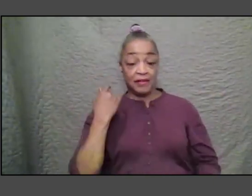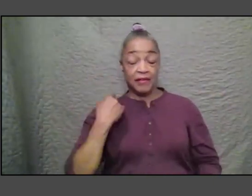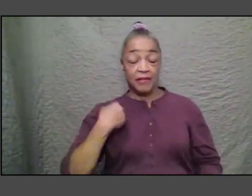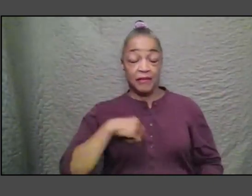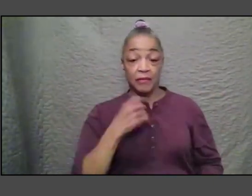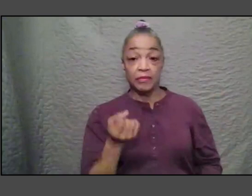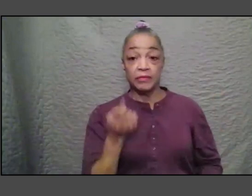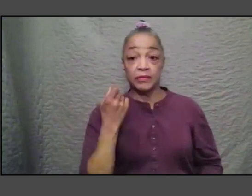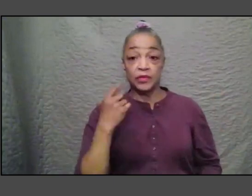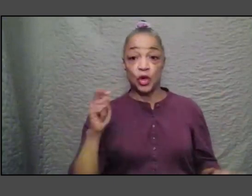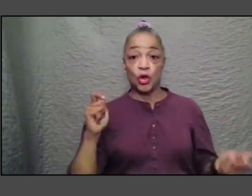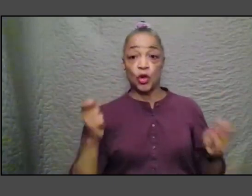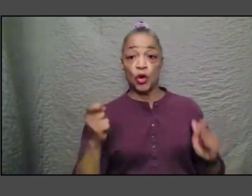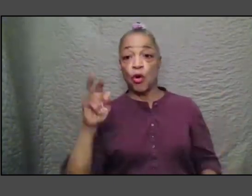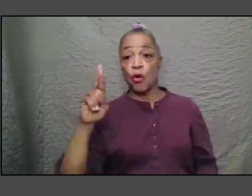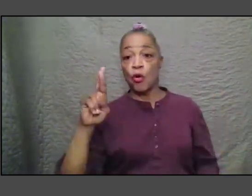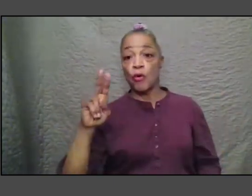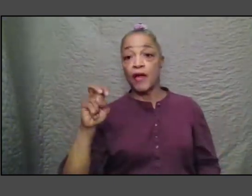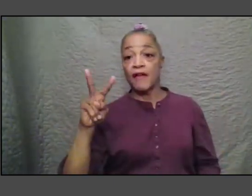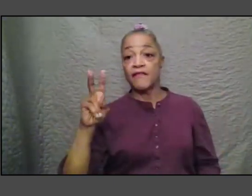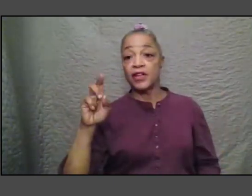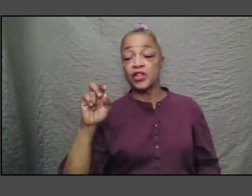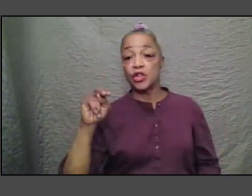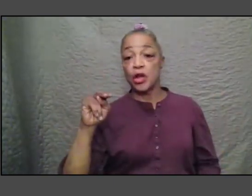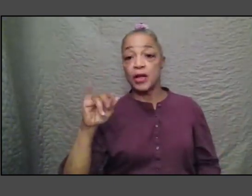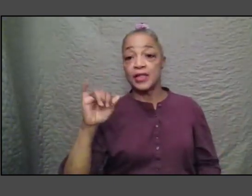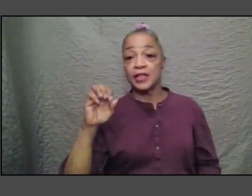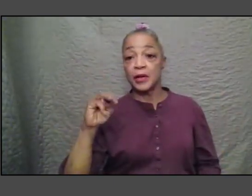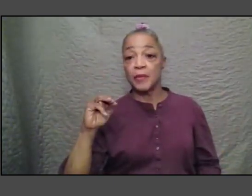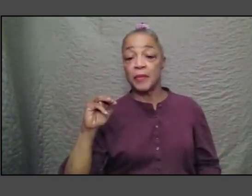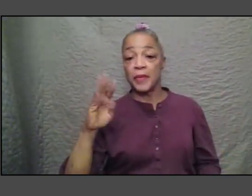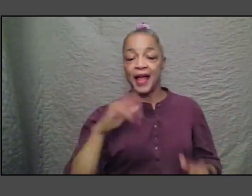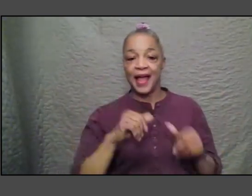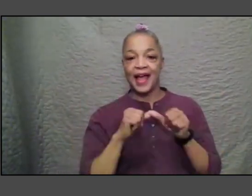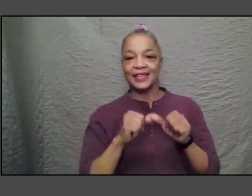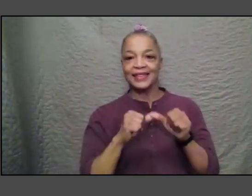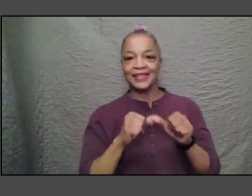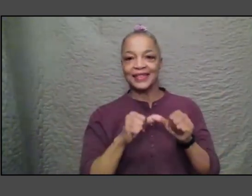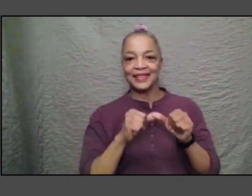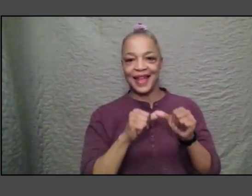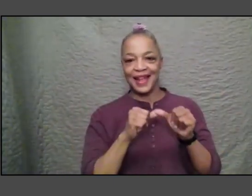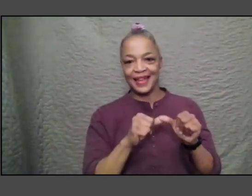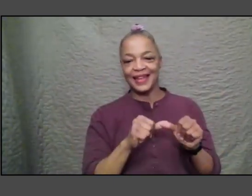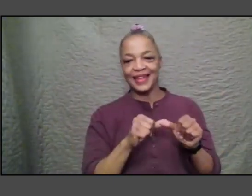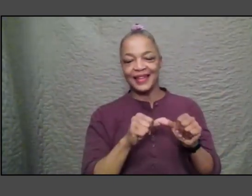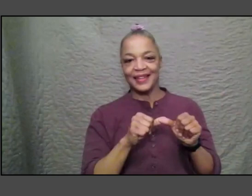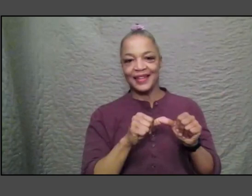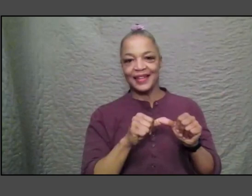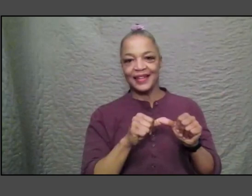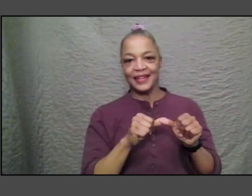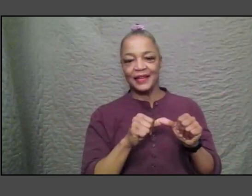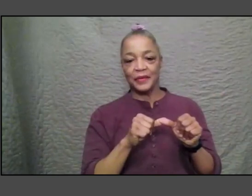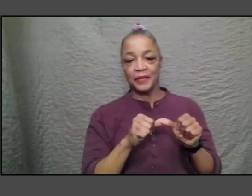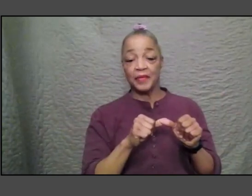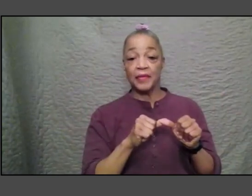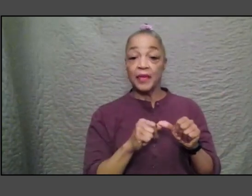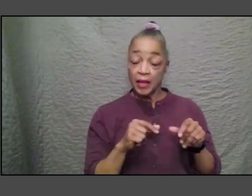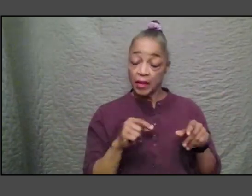as steady state you know that that that as we as we learn more we